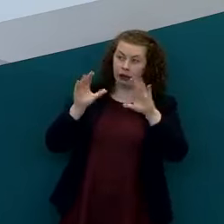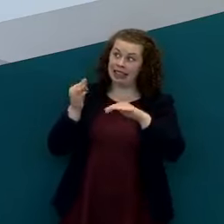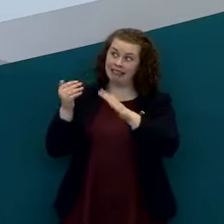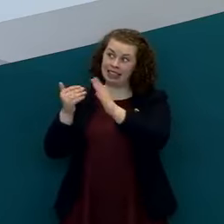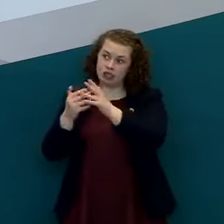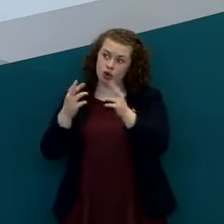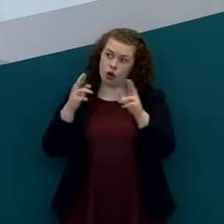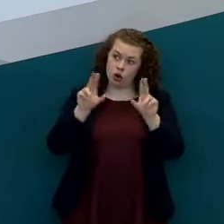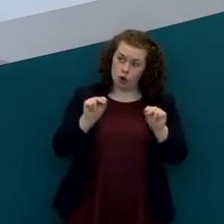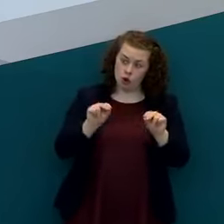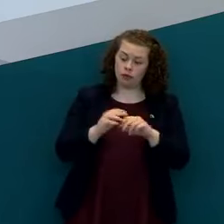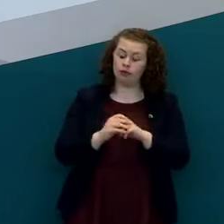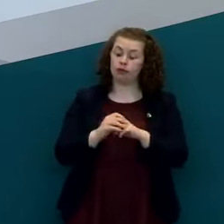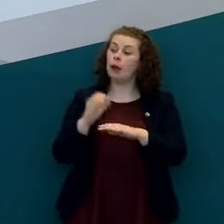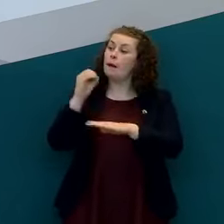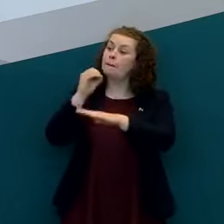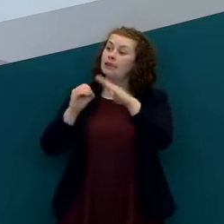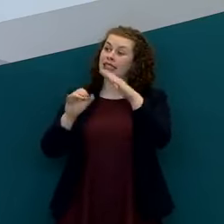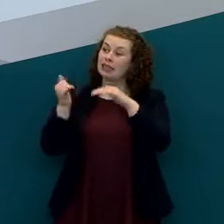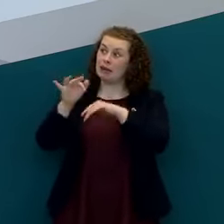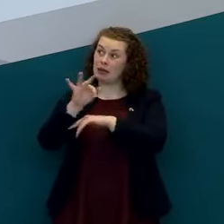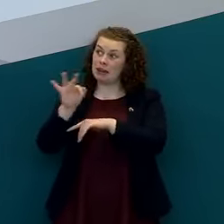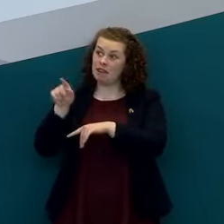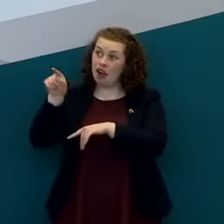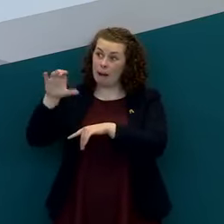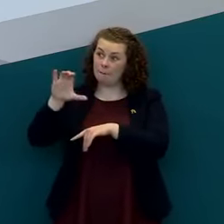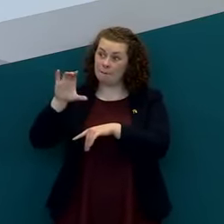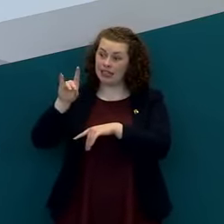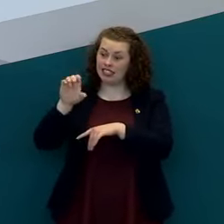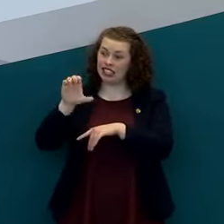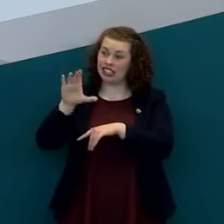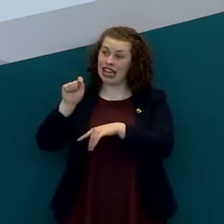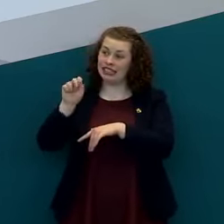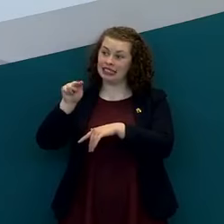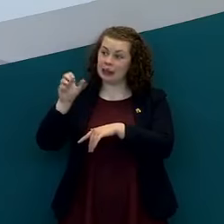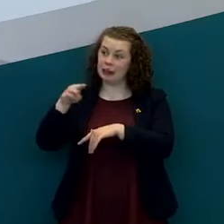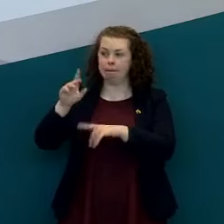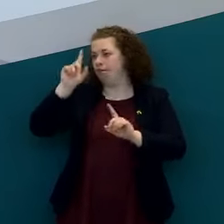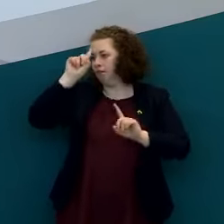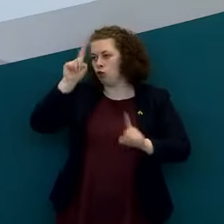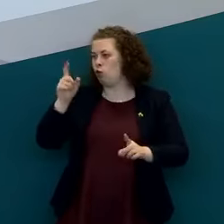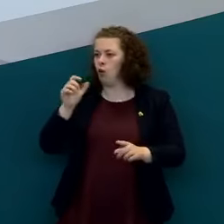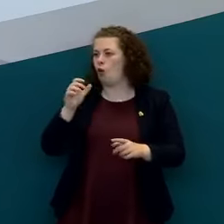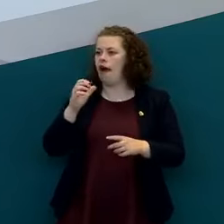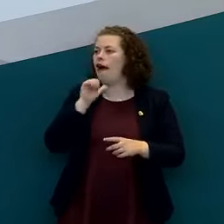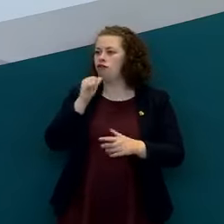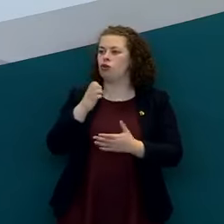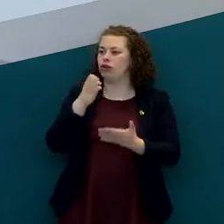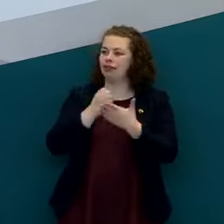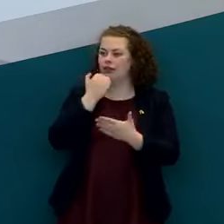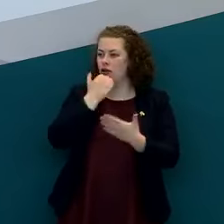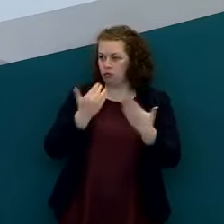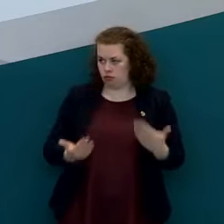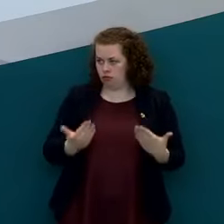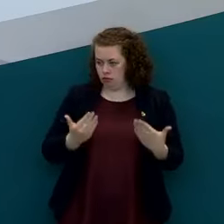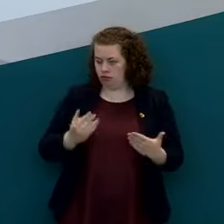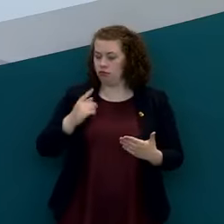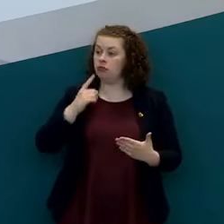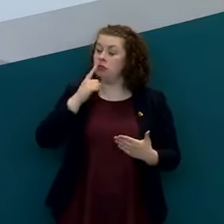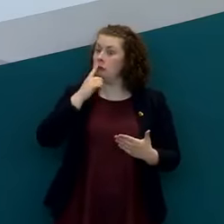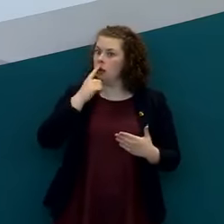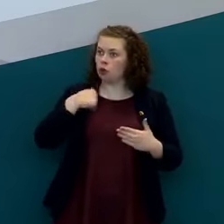to what the percentage of cases is that could result from that i don't have that figure with you at this moment in time and but it's something that that we look at and